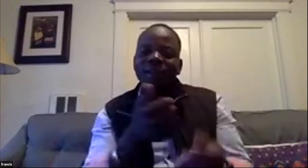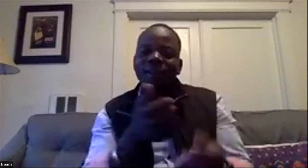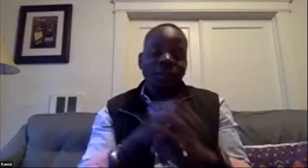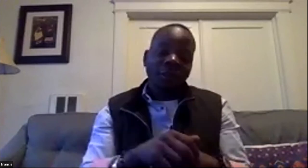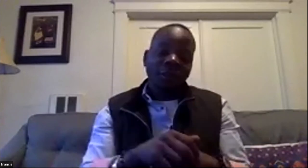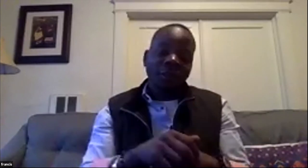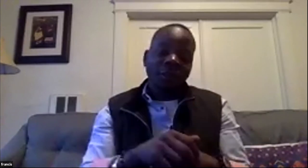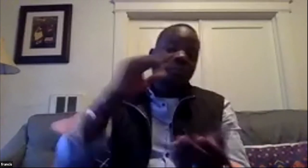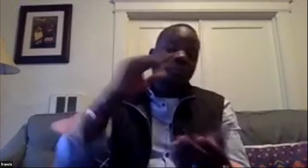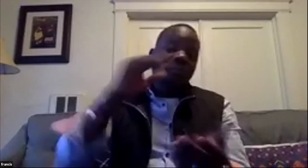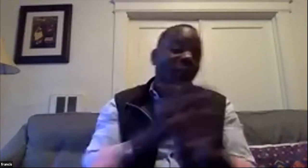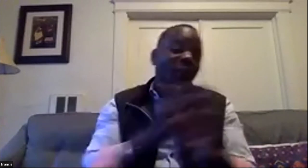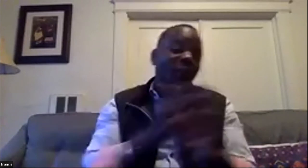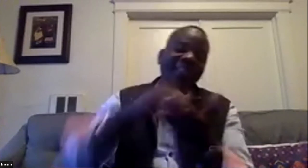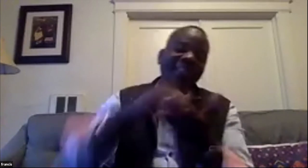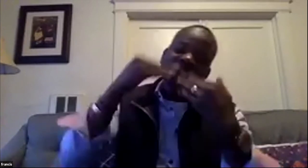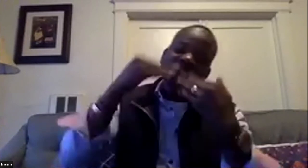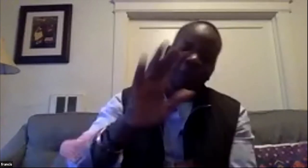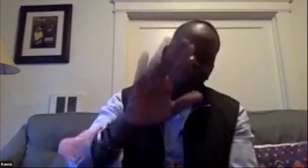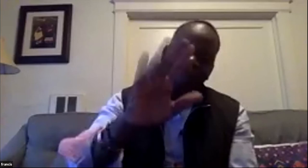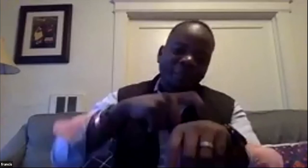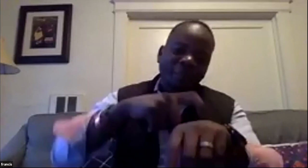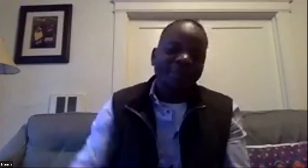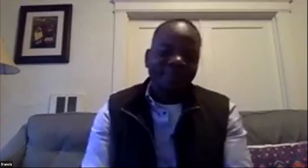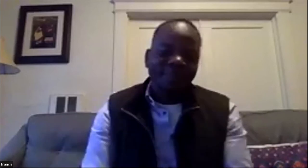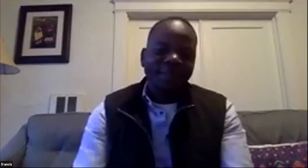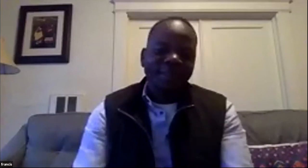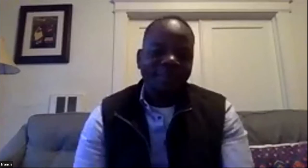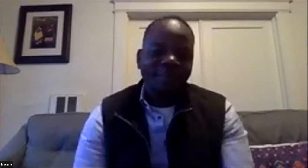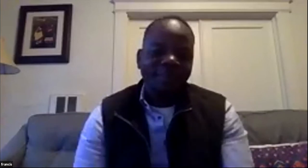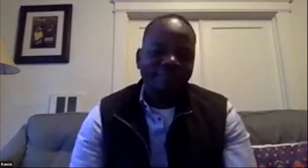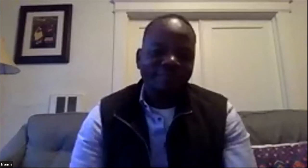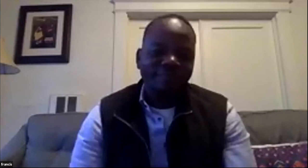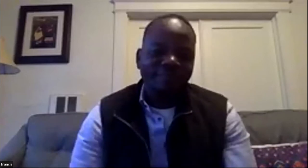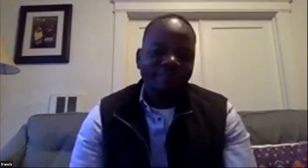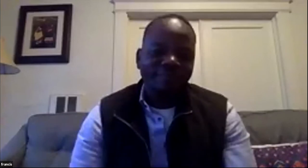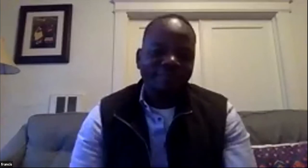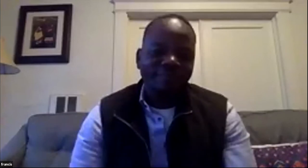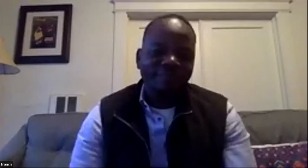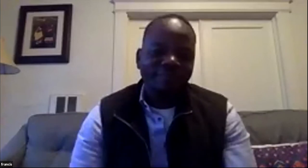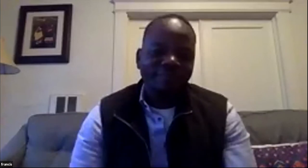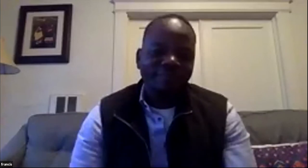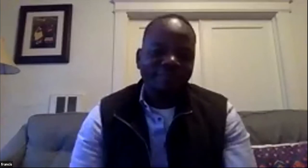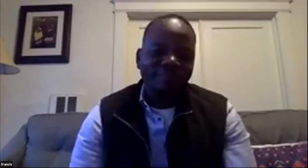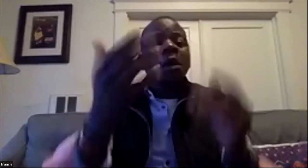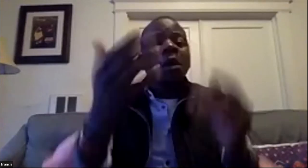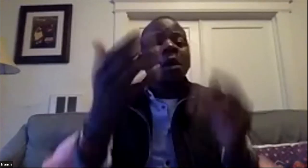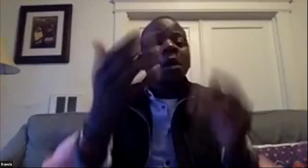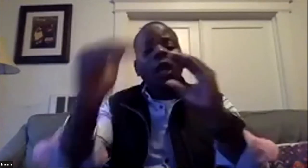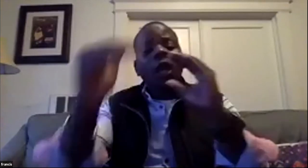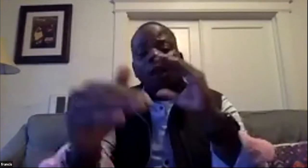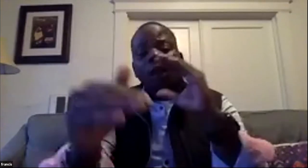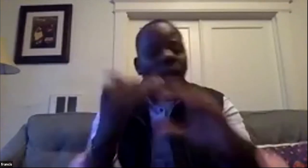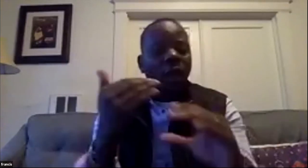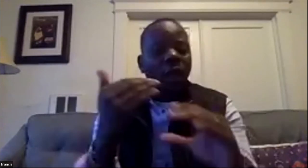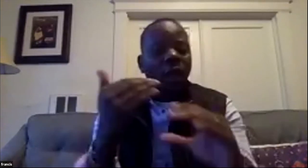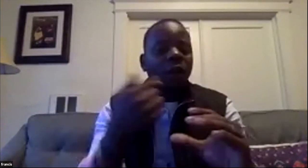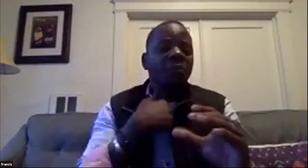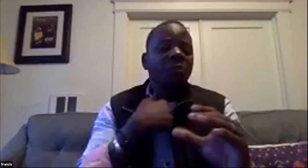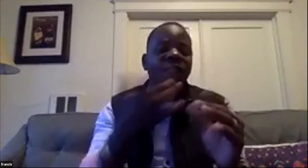and we want to learn more and collaborate more and we really appreciate you all for your time tonight it means a lot uh